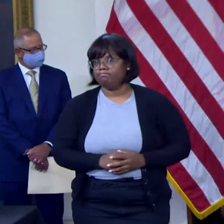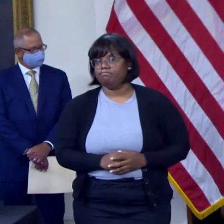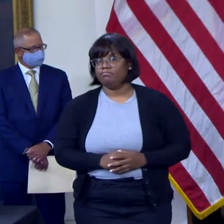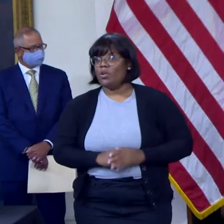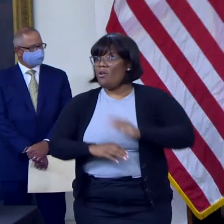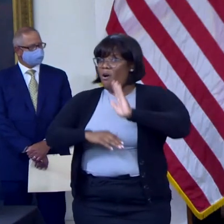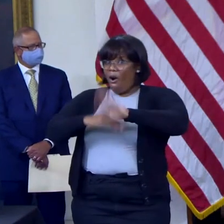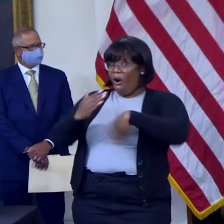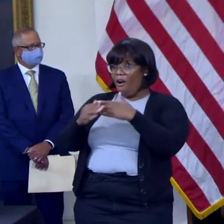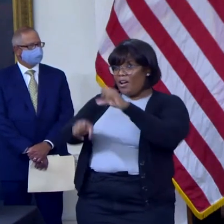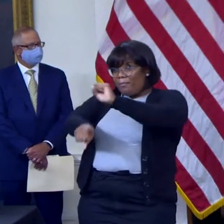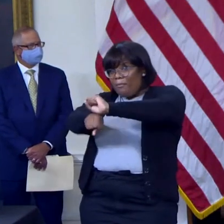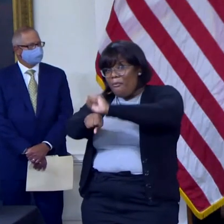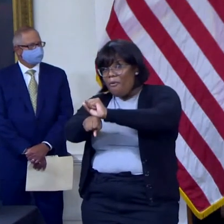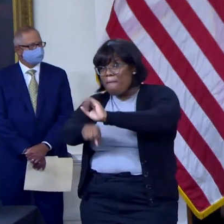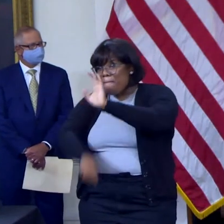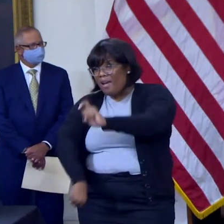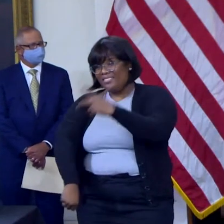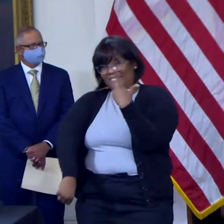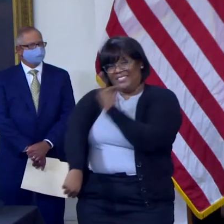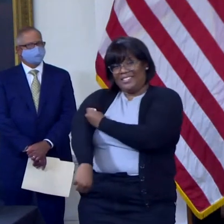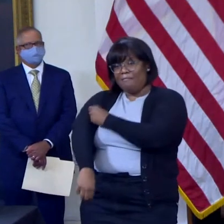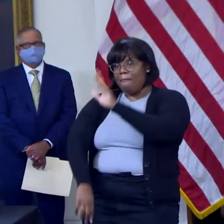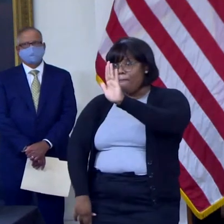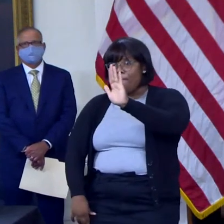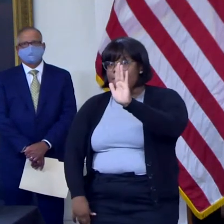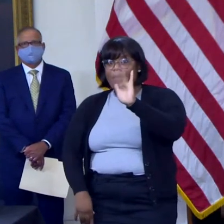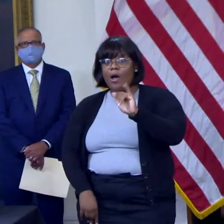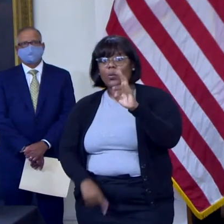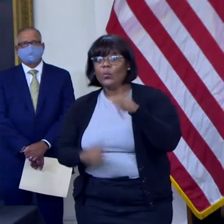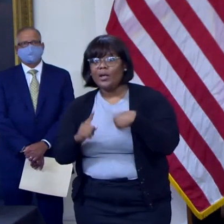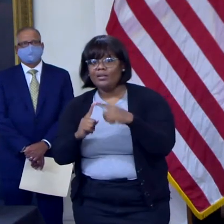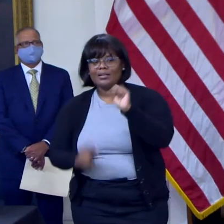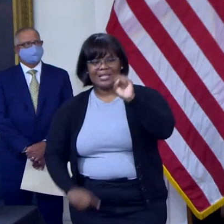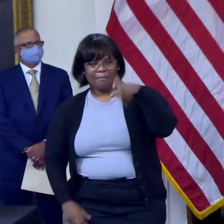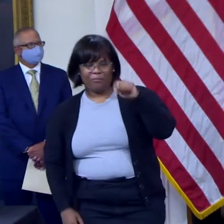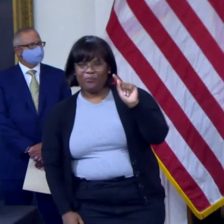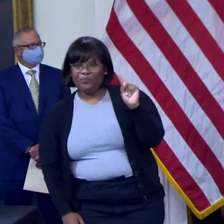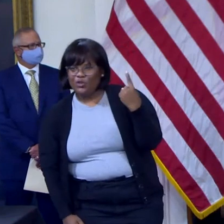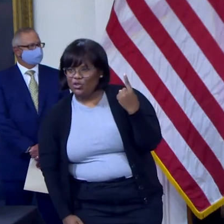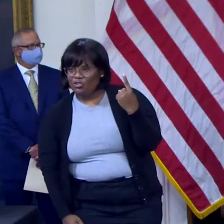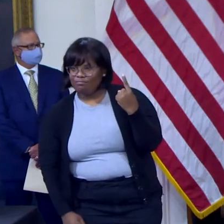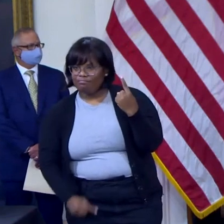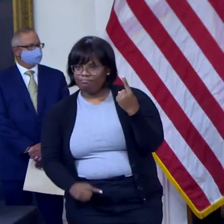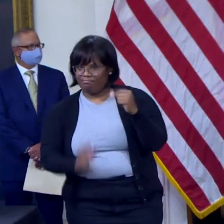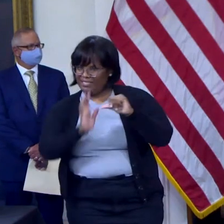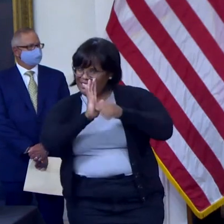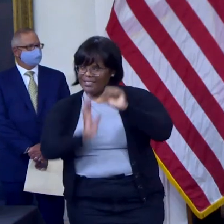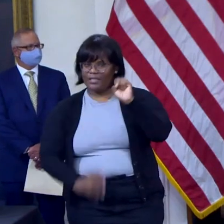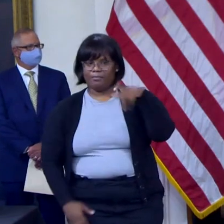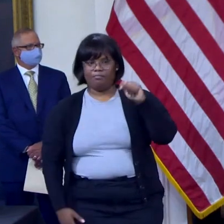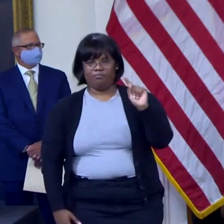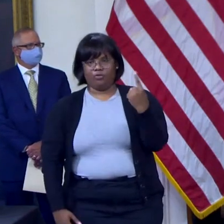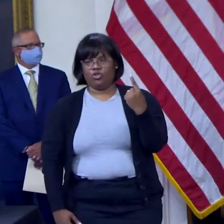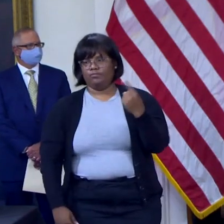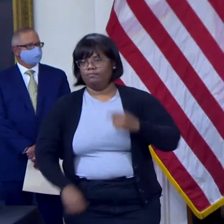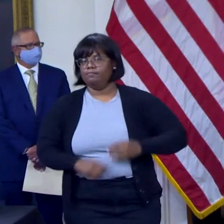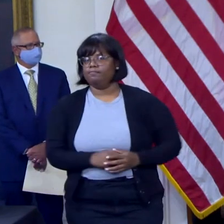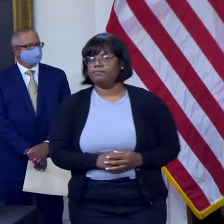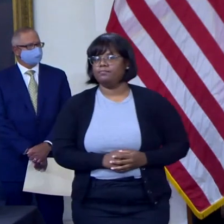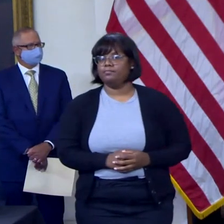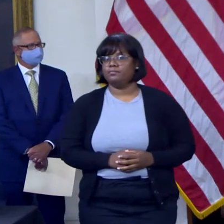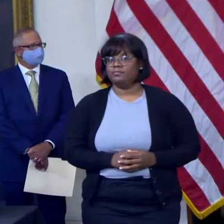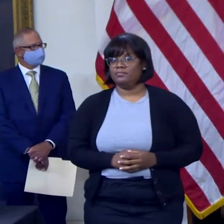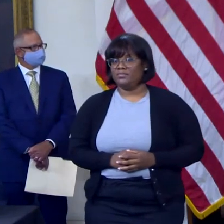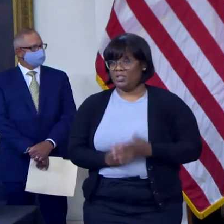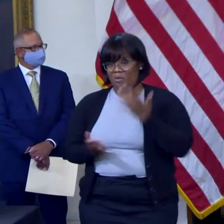required to get their first vaccine no later than September 1st. While the current data continues to show that the vaccines have